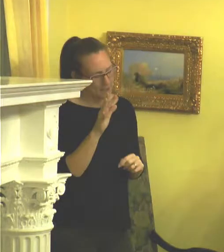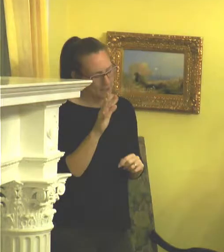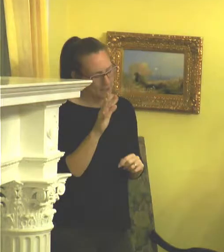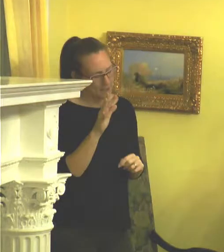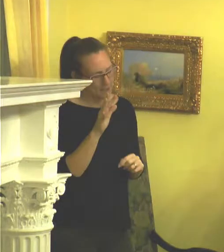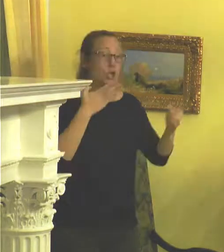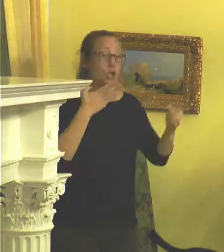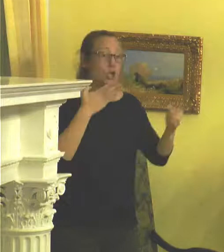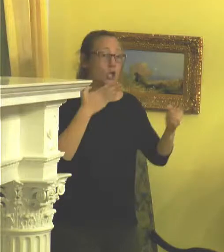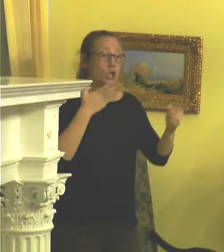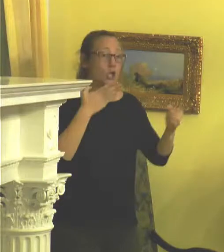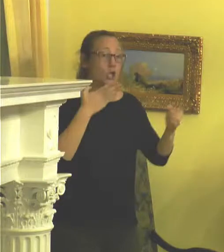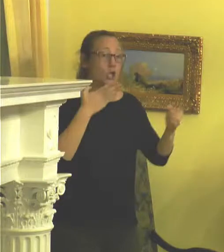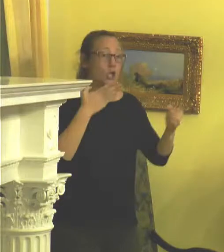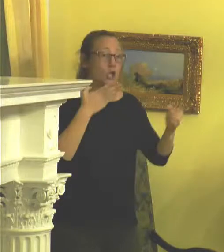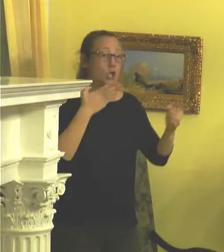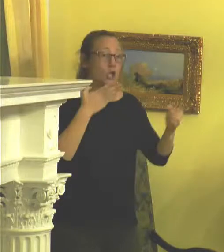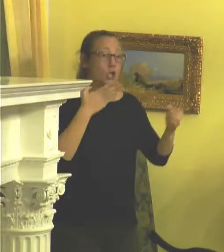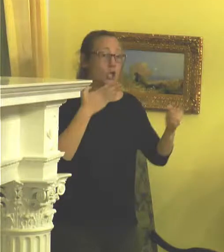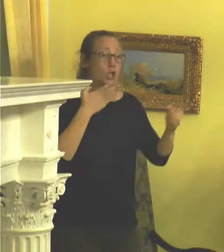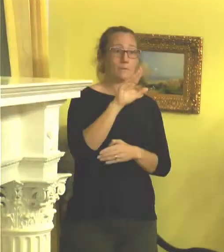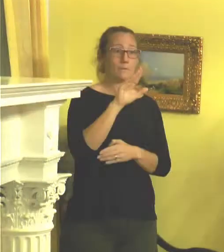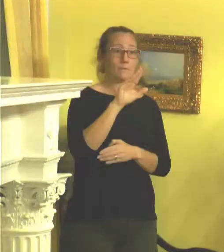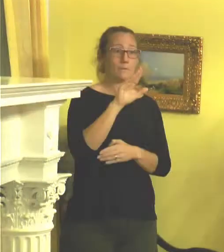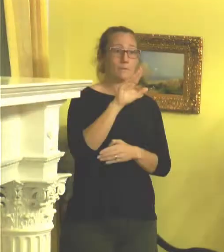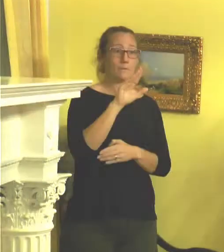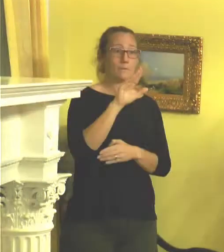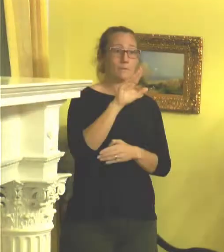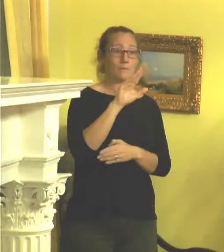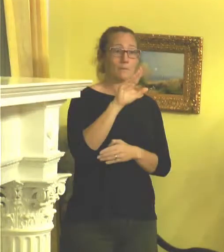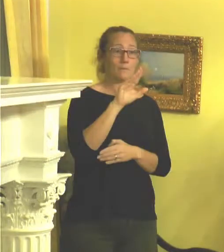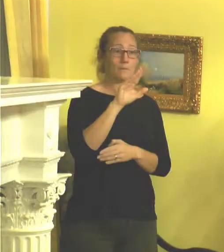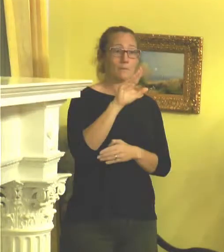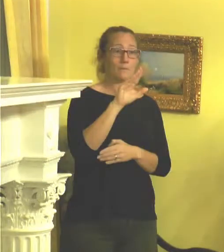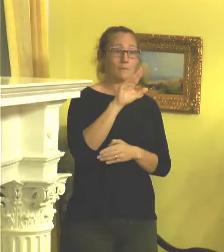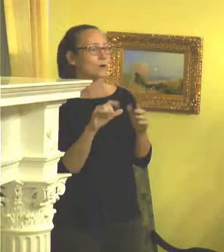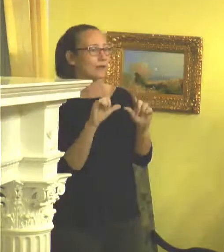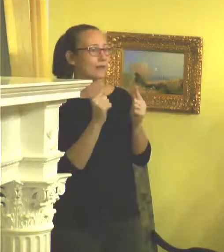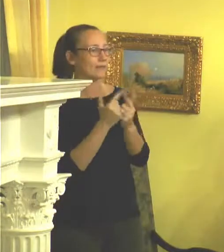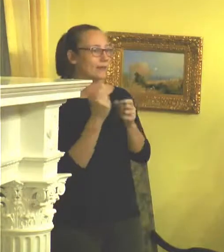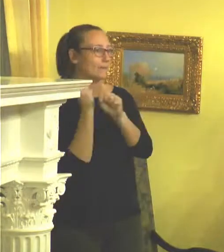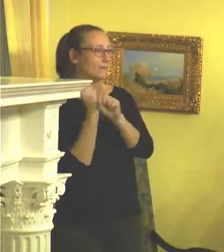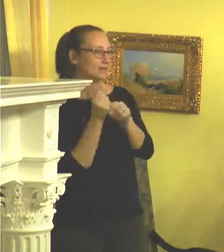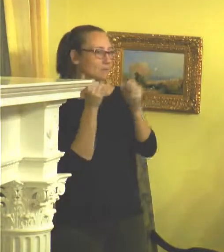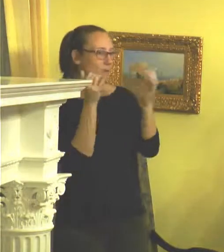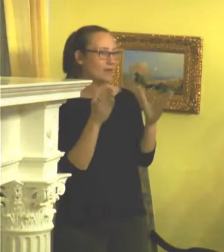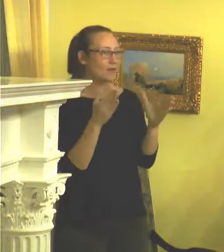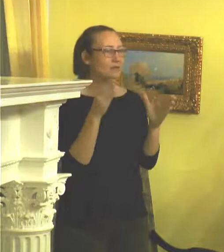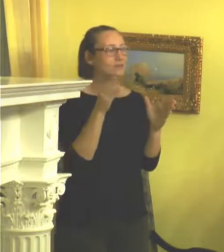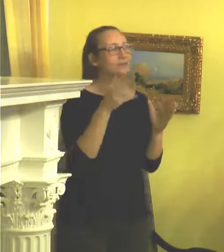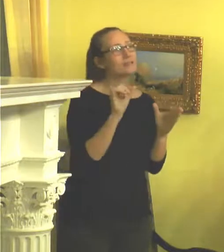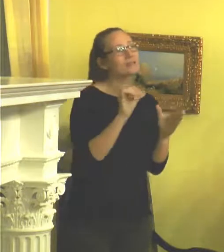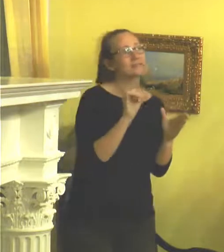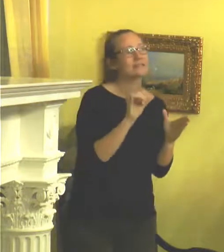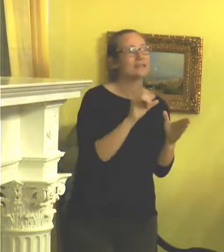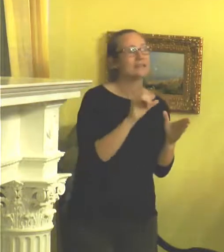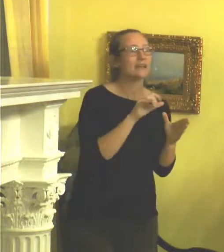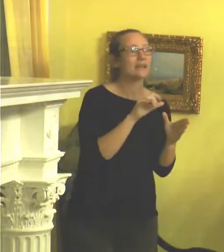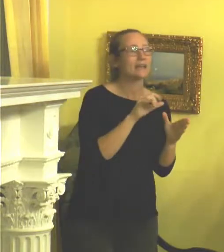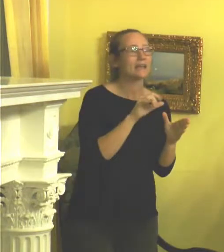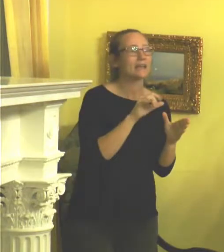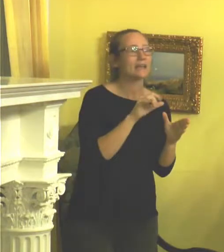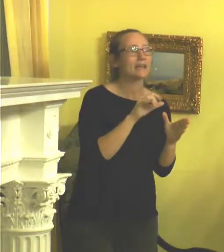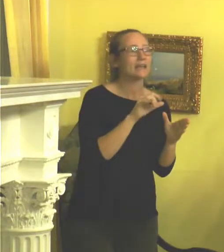staff and the punts were also Negro League baseball players. And it's kind of like this chicken and the egg thing. You know, which came